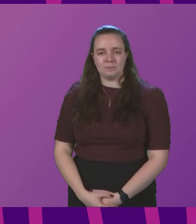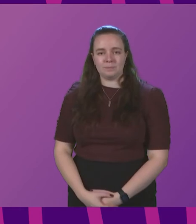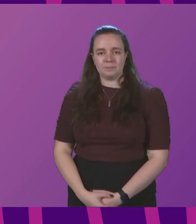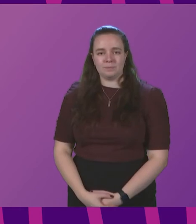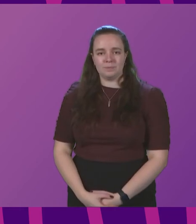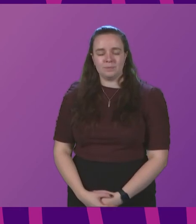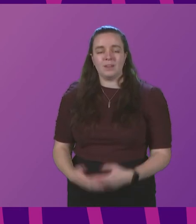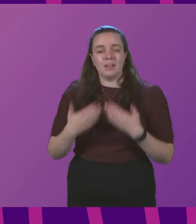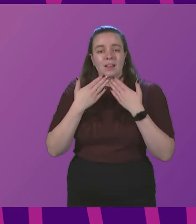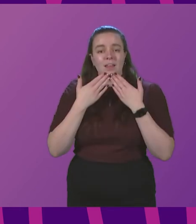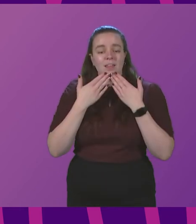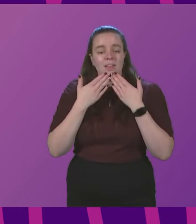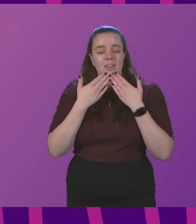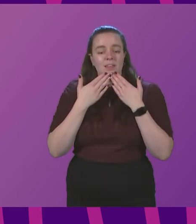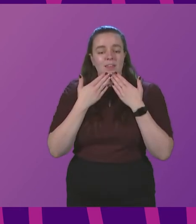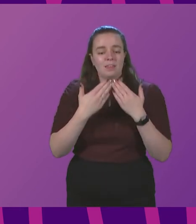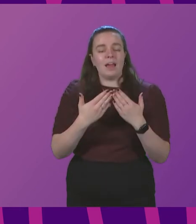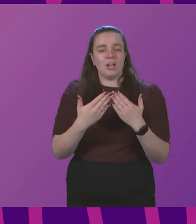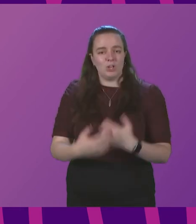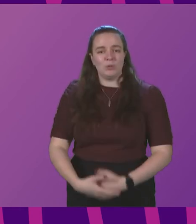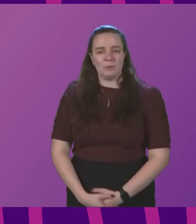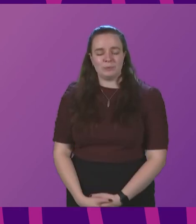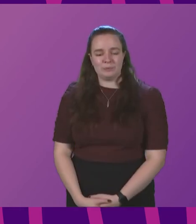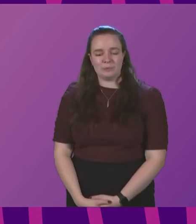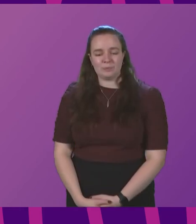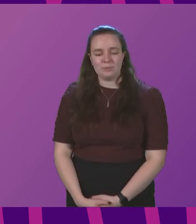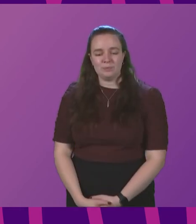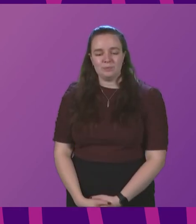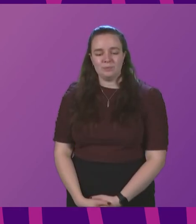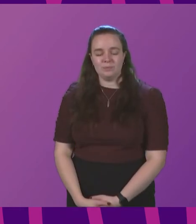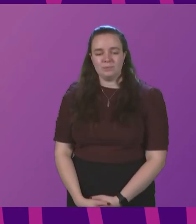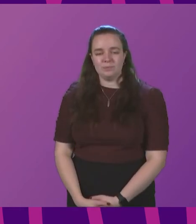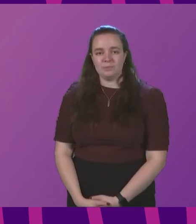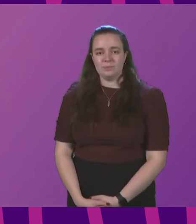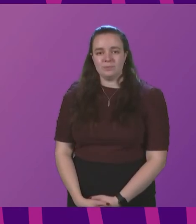Thank you. Thank you, Mr Mac Fleming. Thank you. Thank Thank